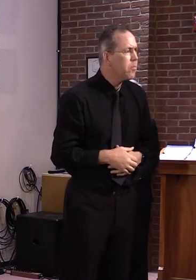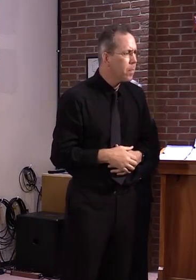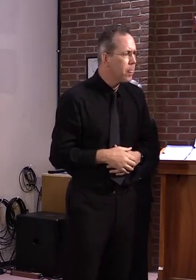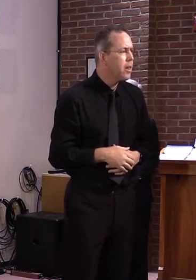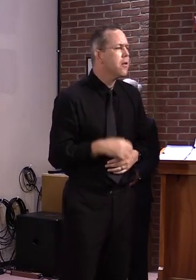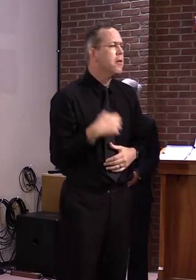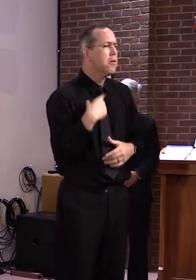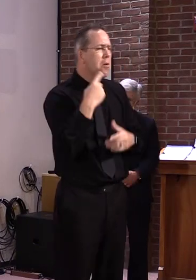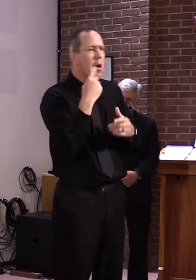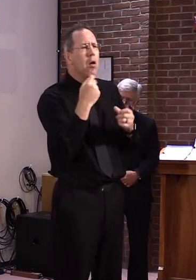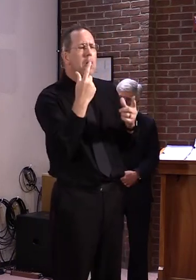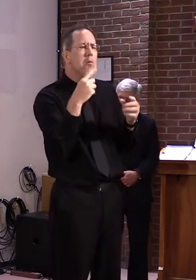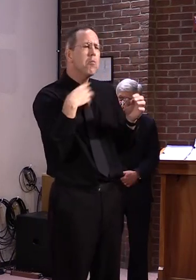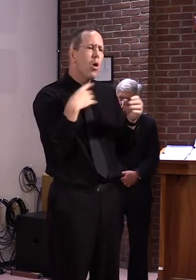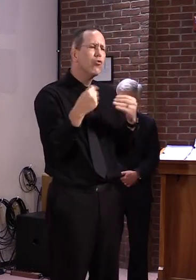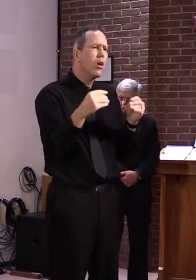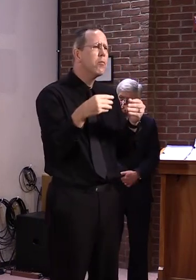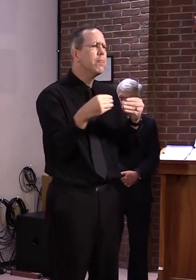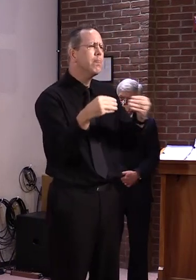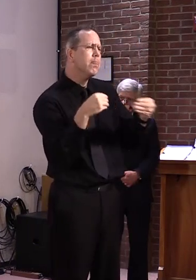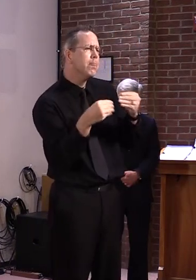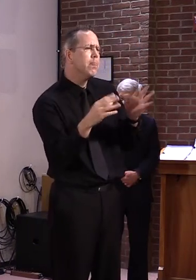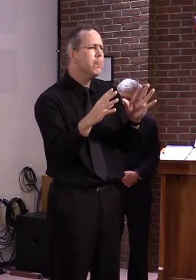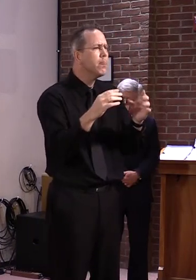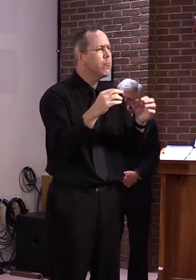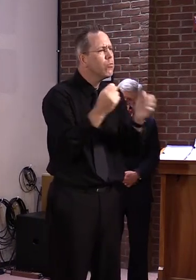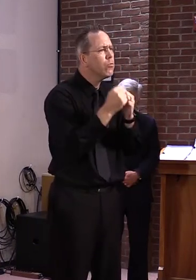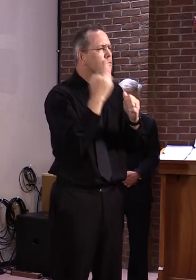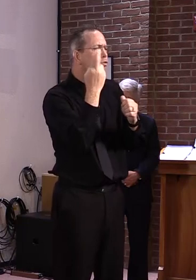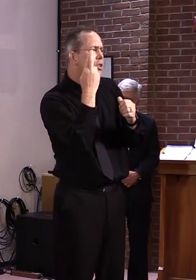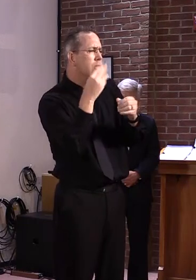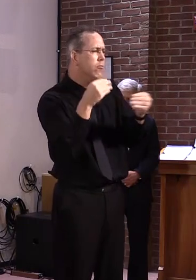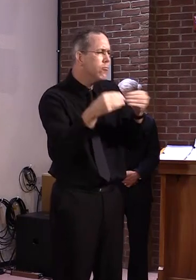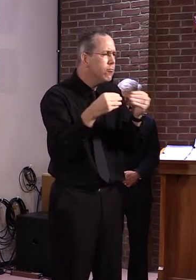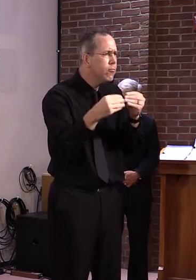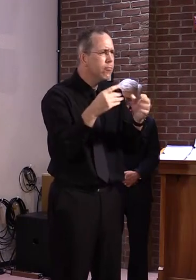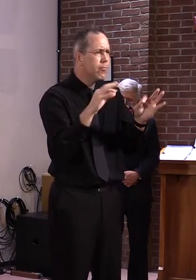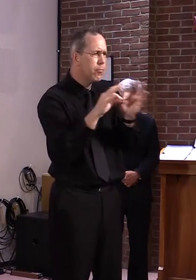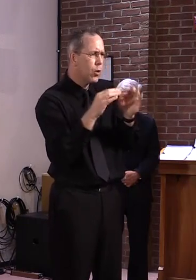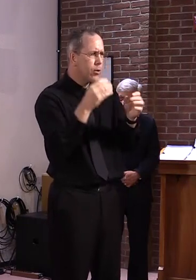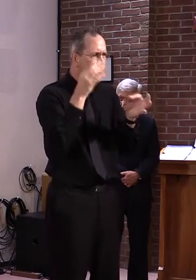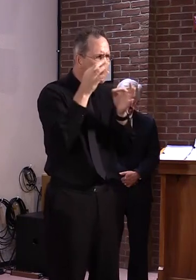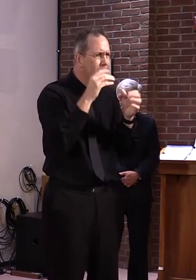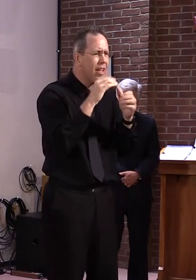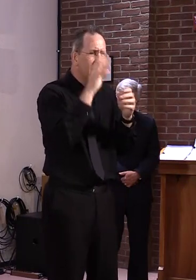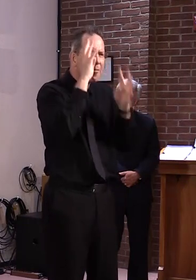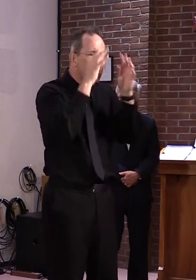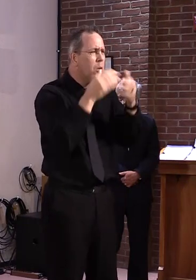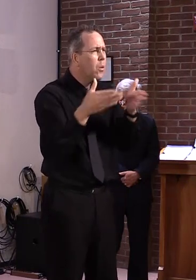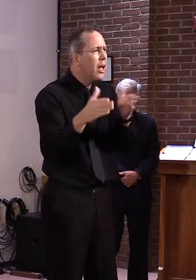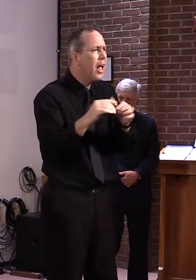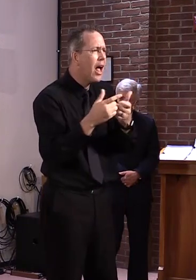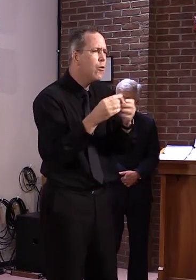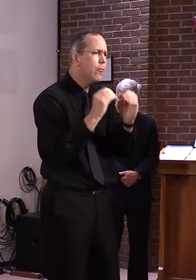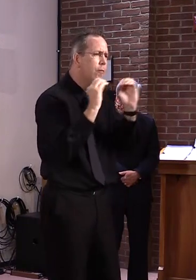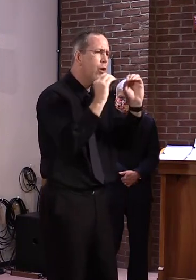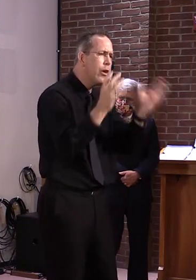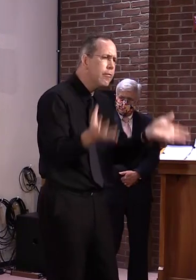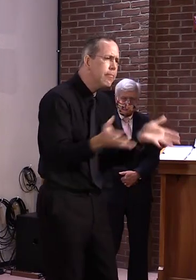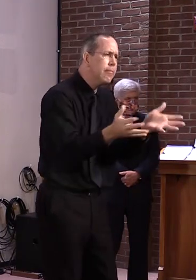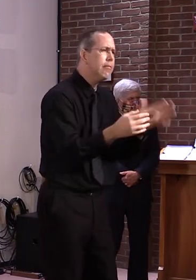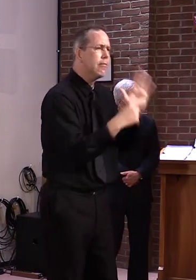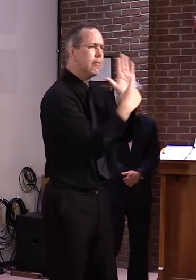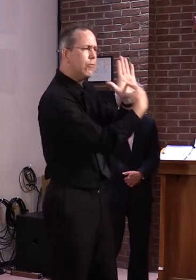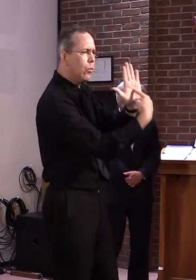given us, again, a way of approaching this that may be different from other states, but we can't argue with the numbers.